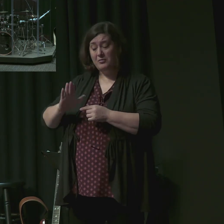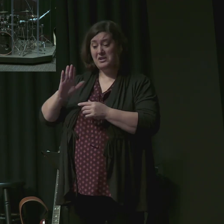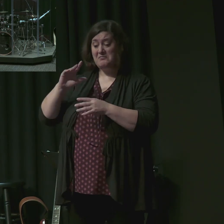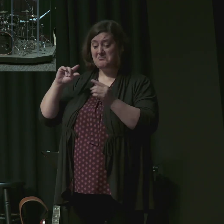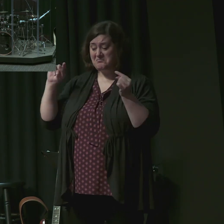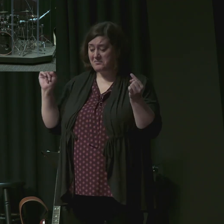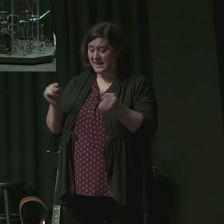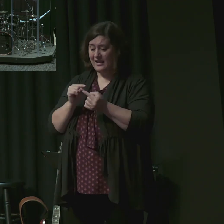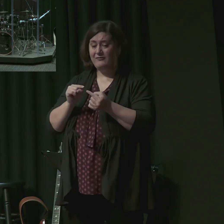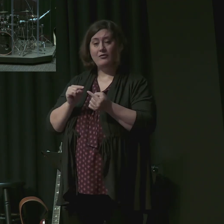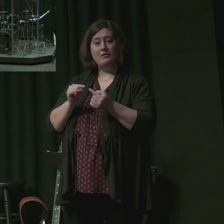painful.